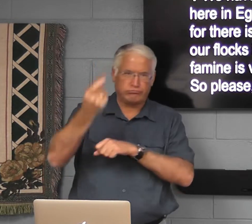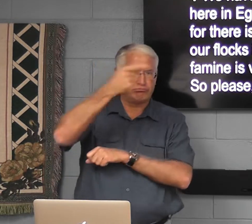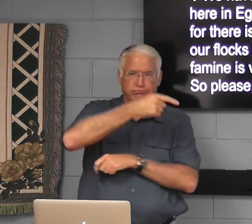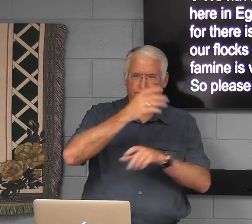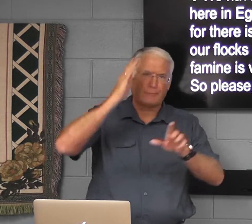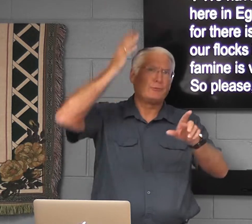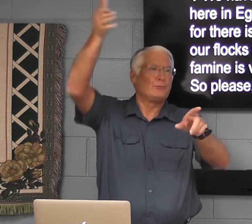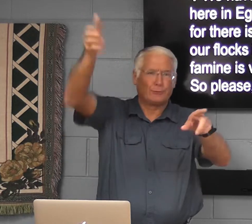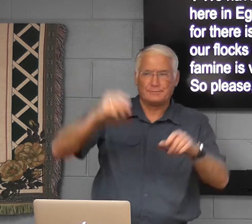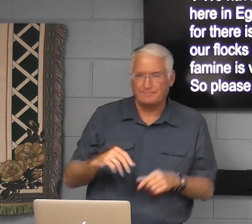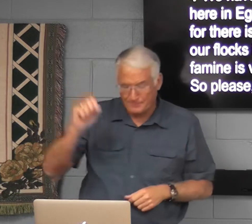into the future.